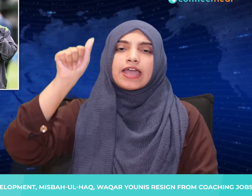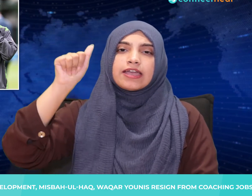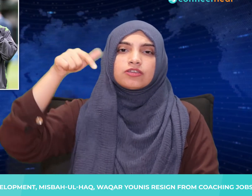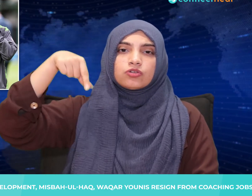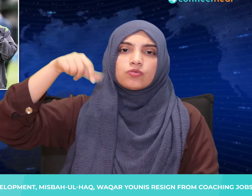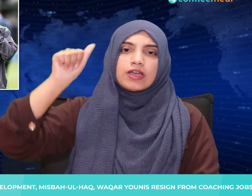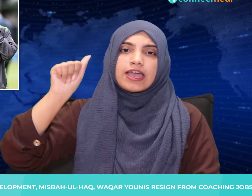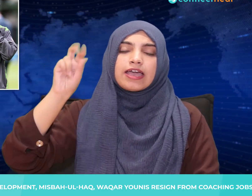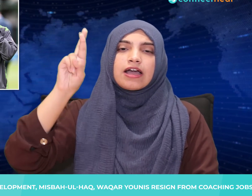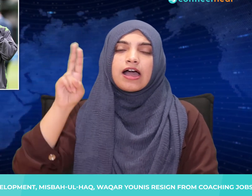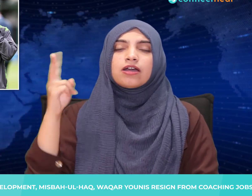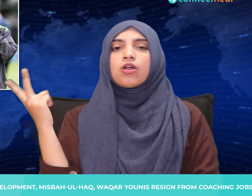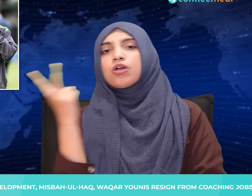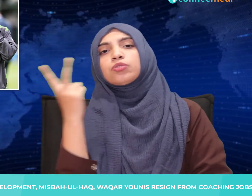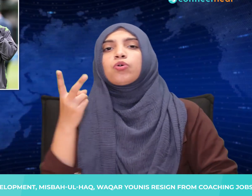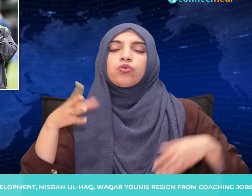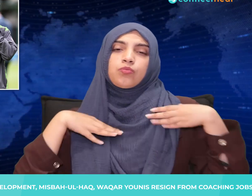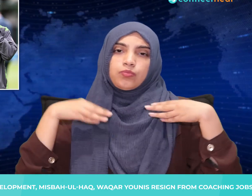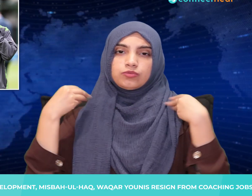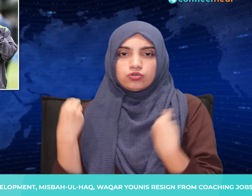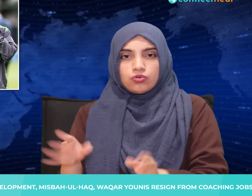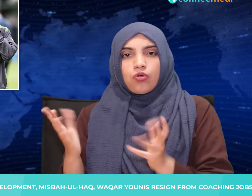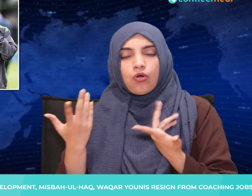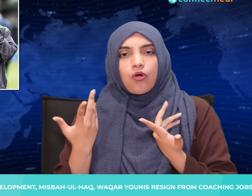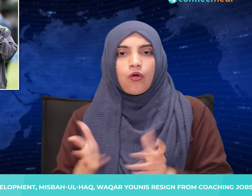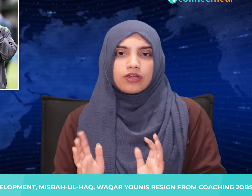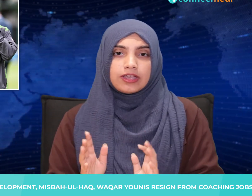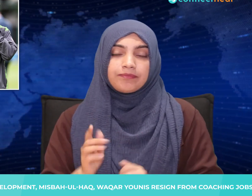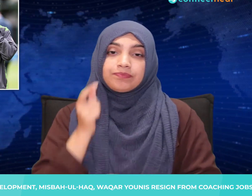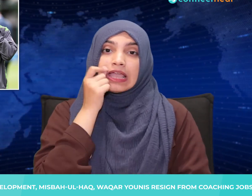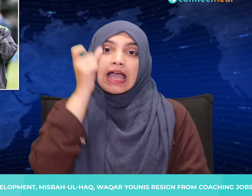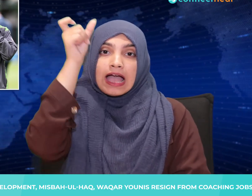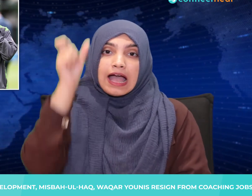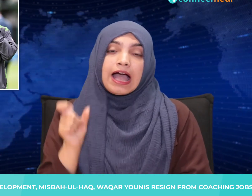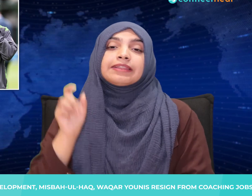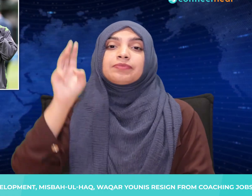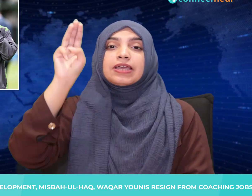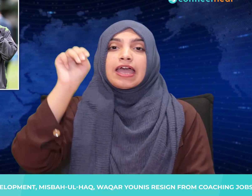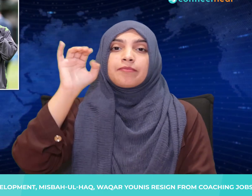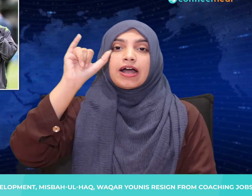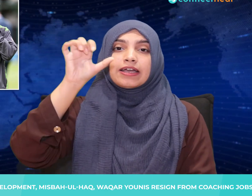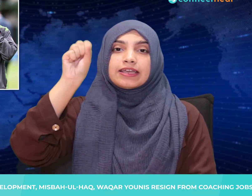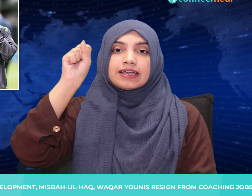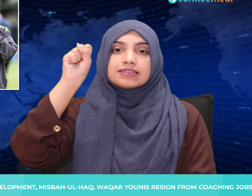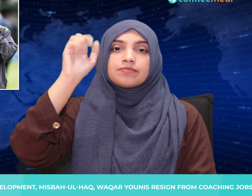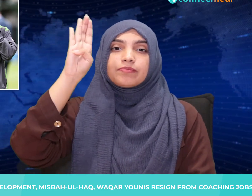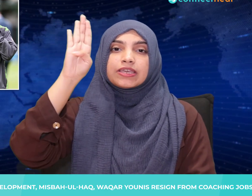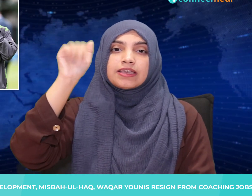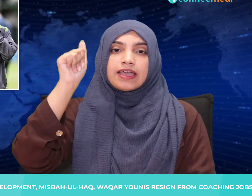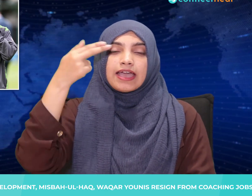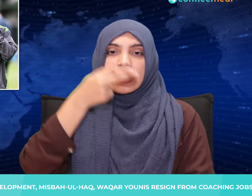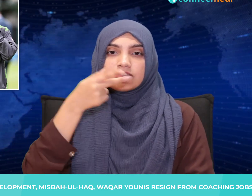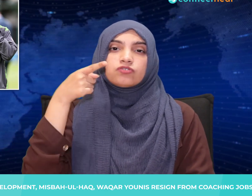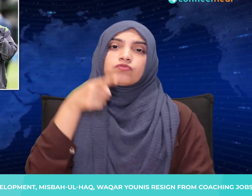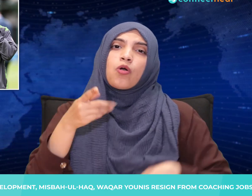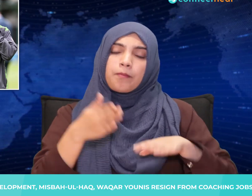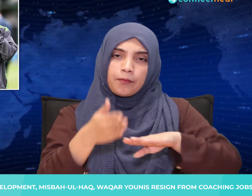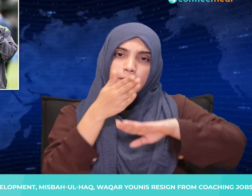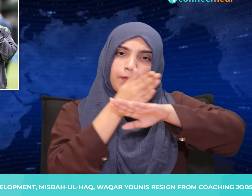immediately. Miss Baul, who had tested positive for COVID-19 at the conclusion